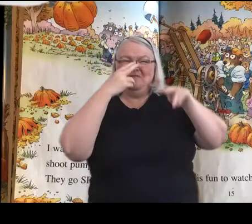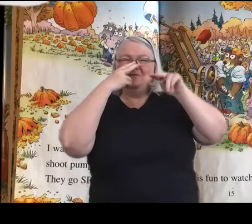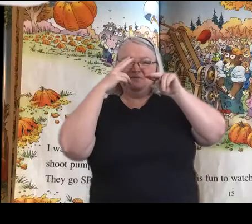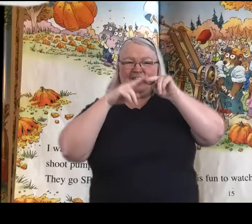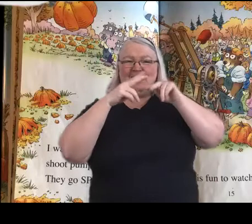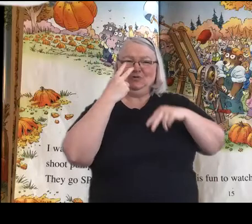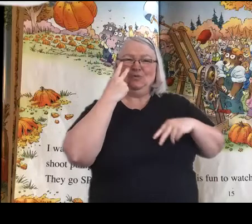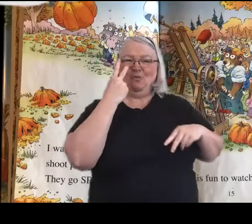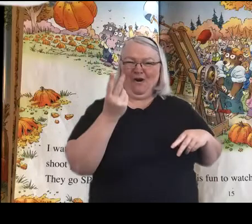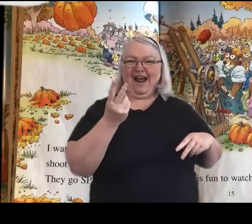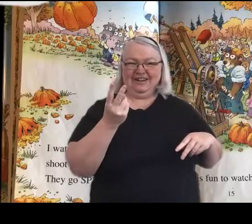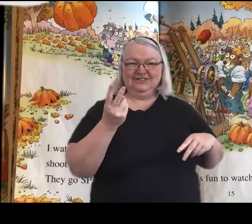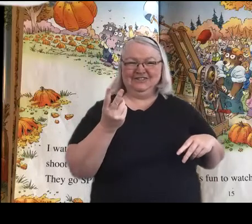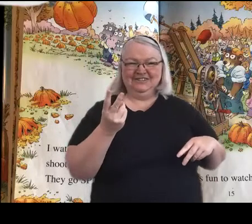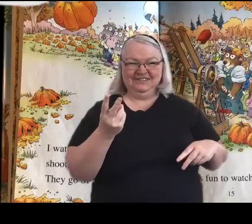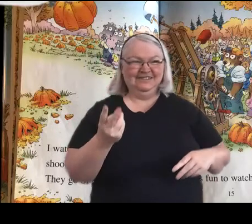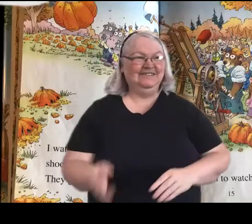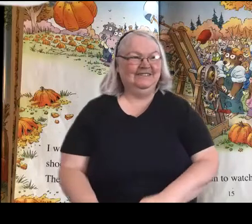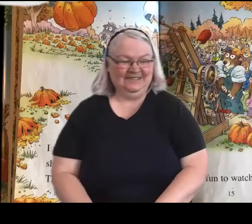It is fun to watch.